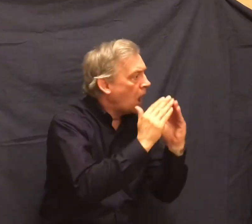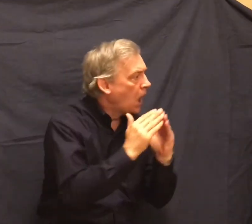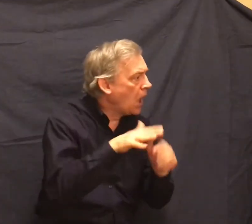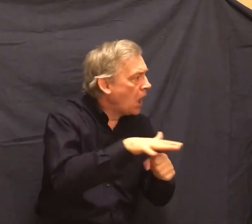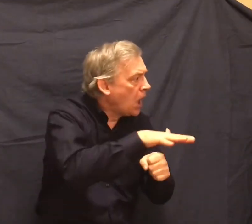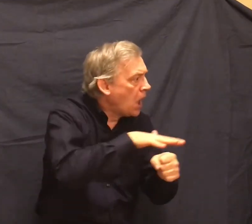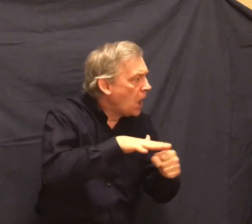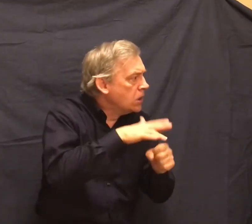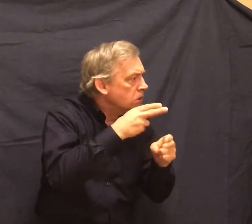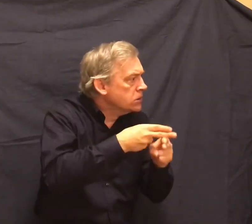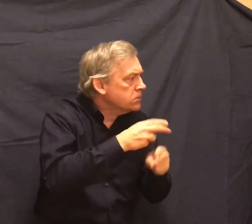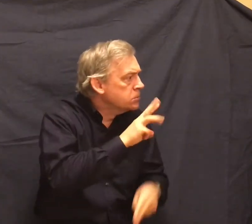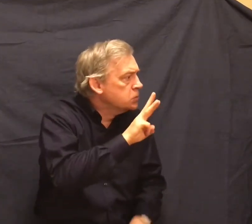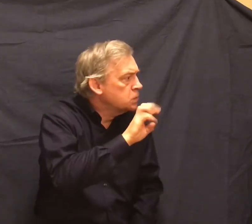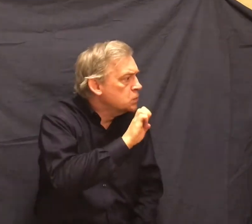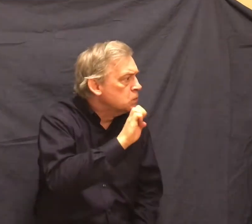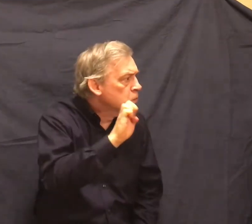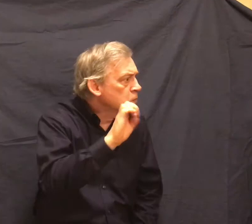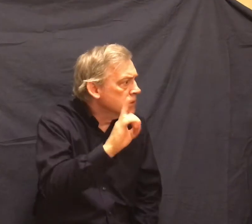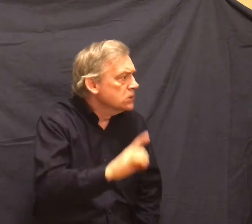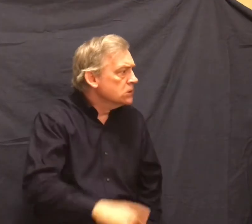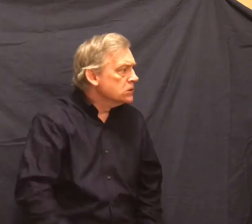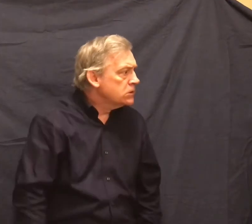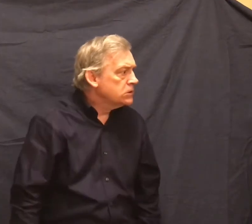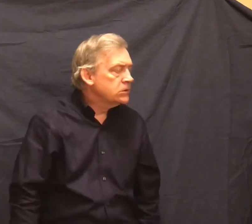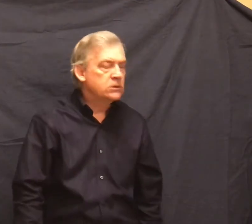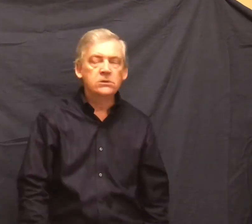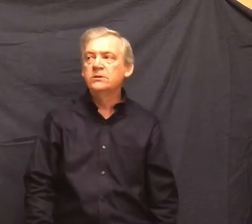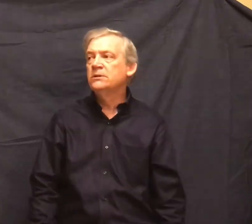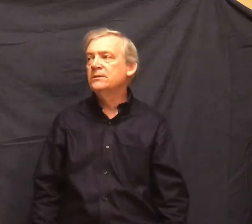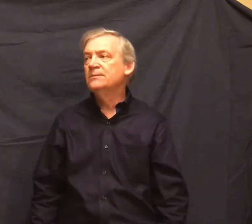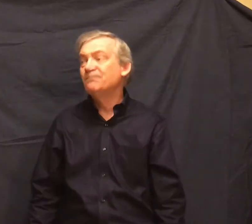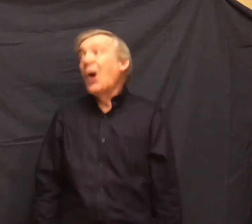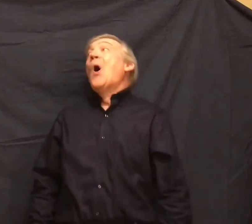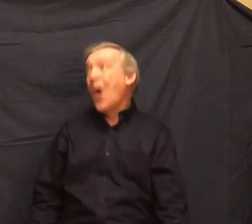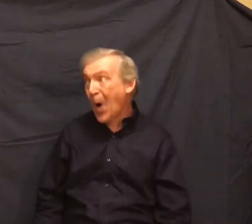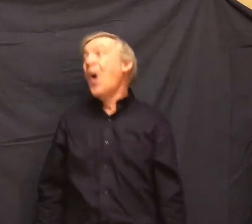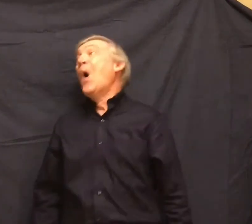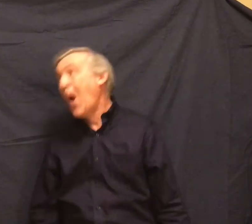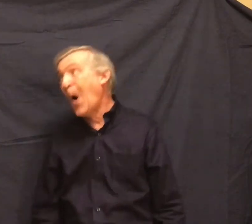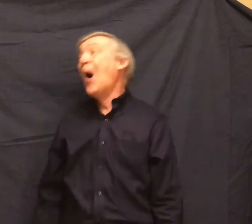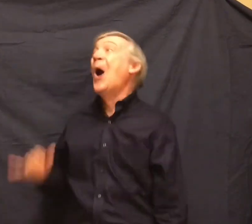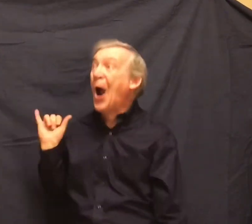In weed. Oh, sure. I remember. In weed. In weed.